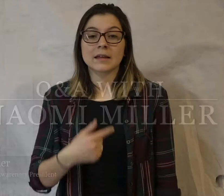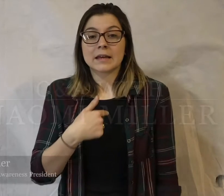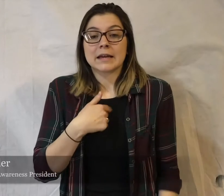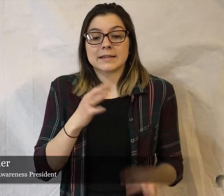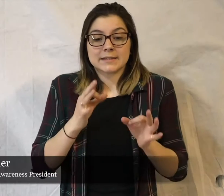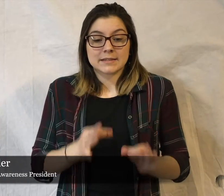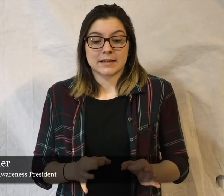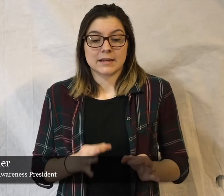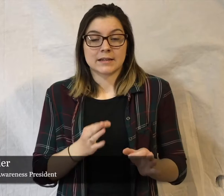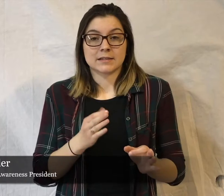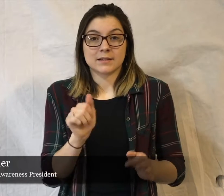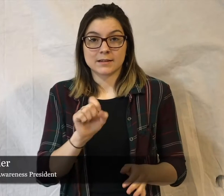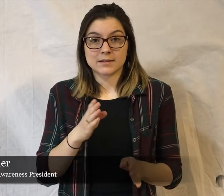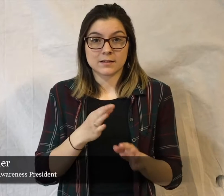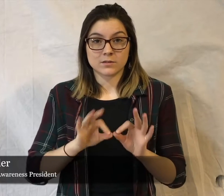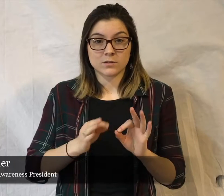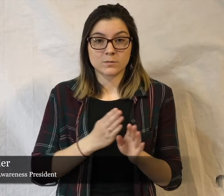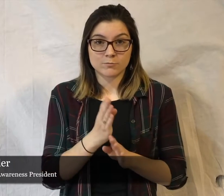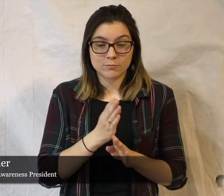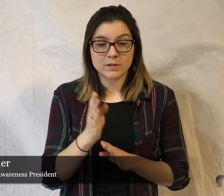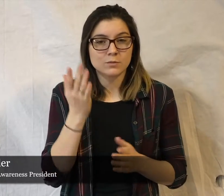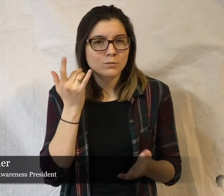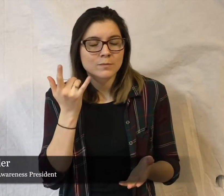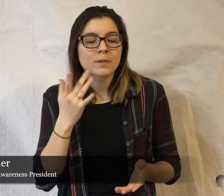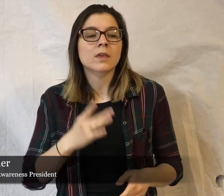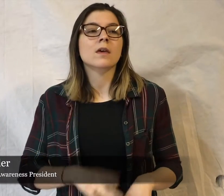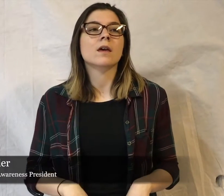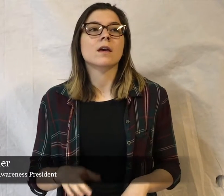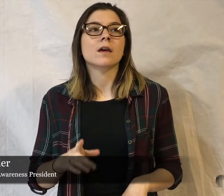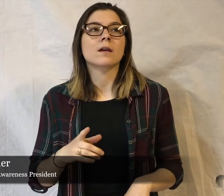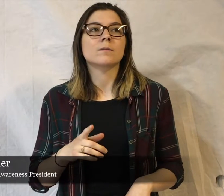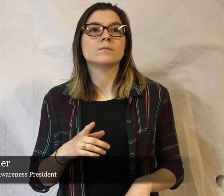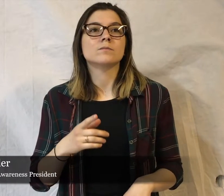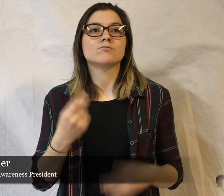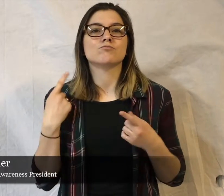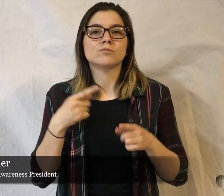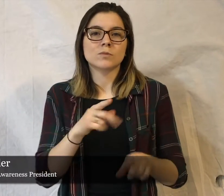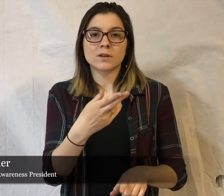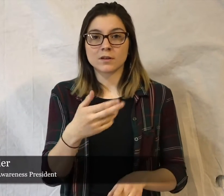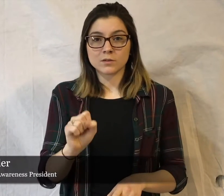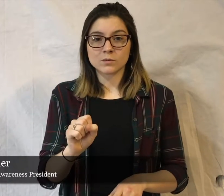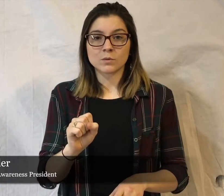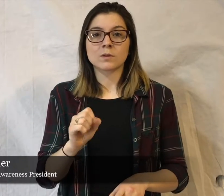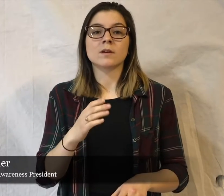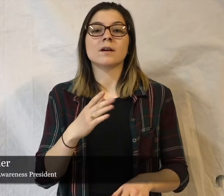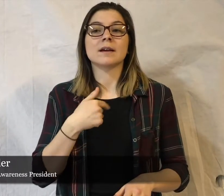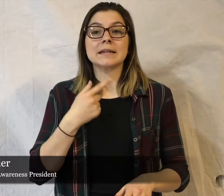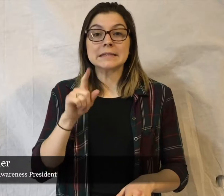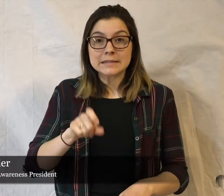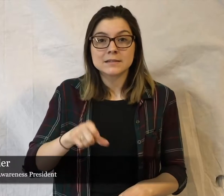So I decided to be an ASL interpreter because for high school I had to take a foreign language credit,